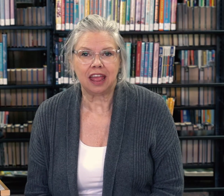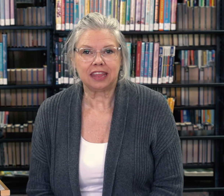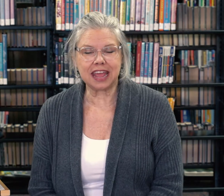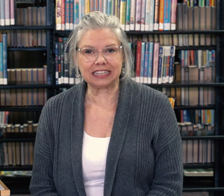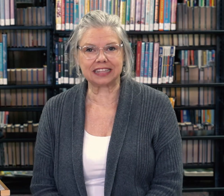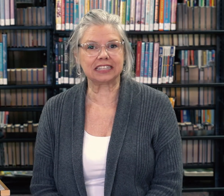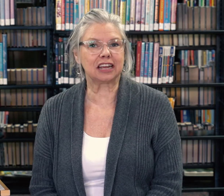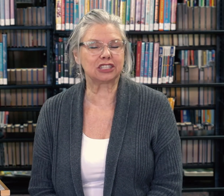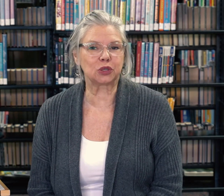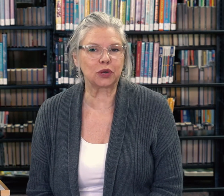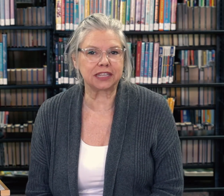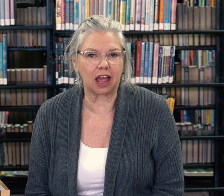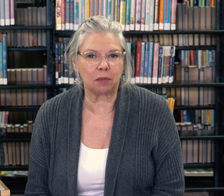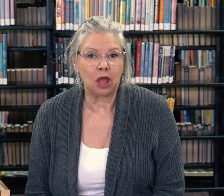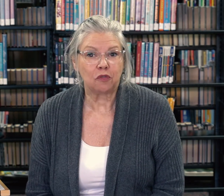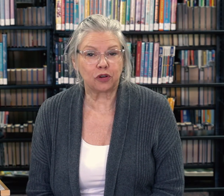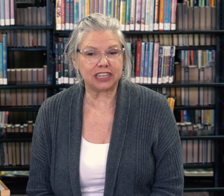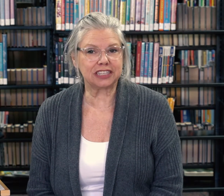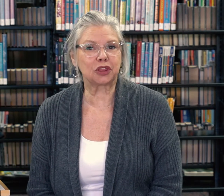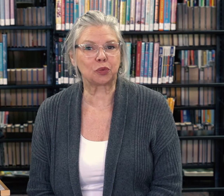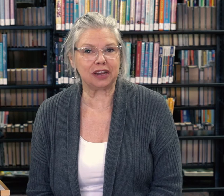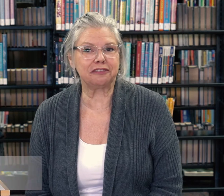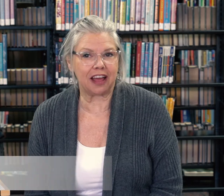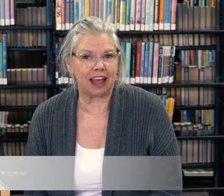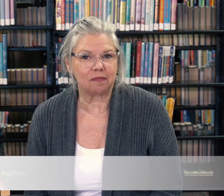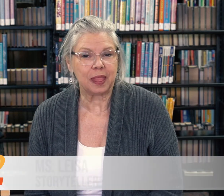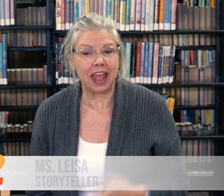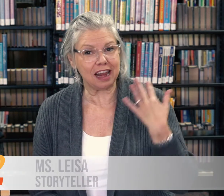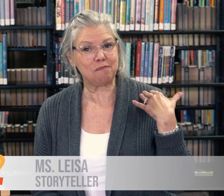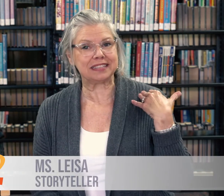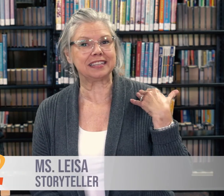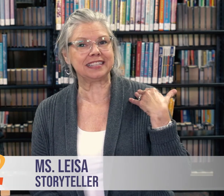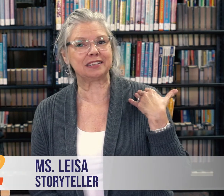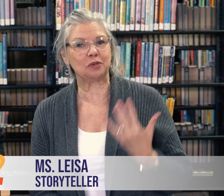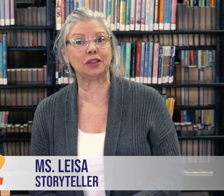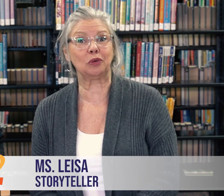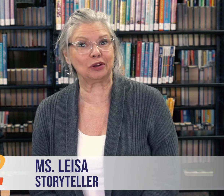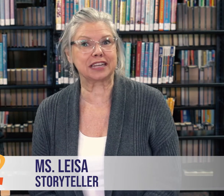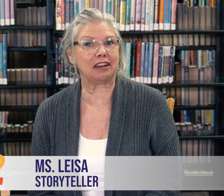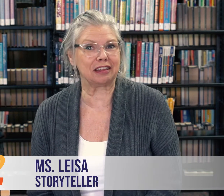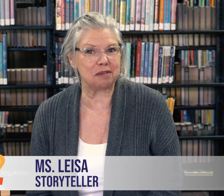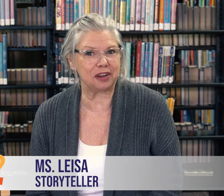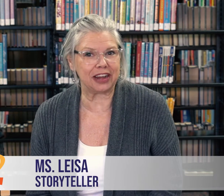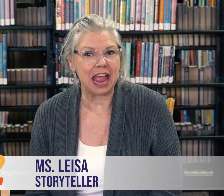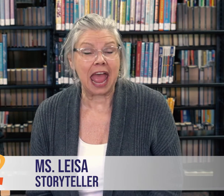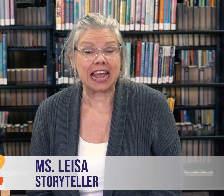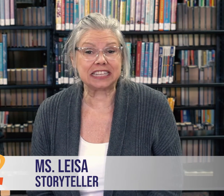Yes, that's our story time for ages three to five. And I'm Miss Lisa with the Orange County Library. And